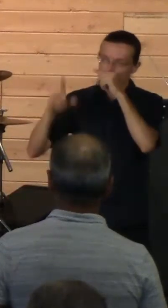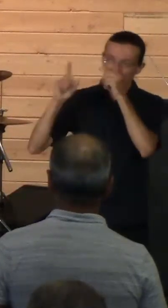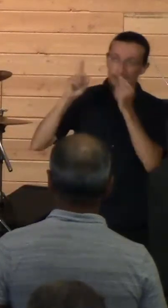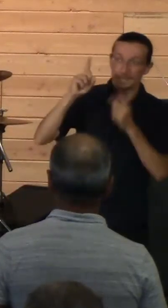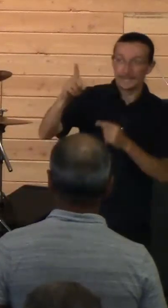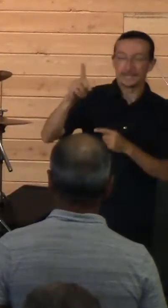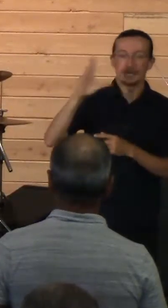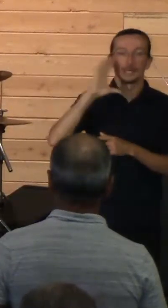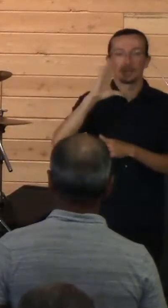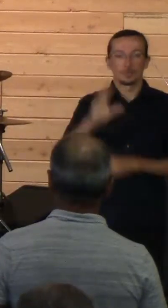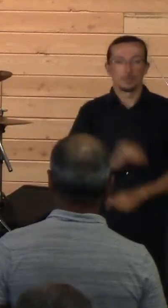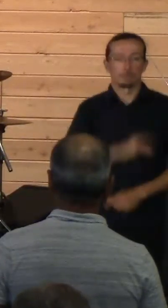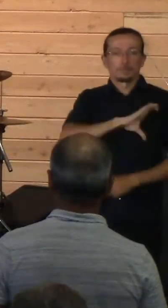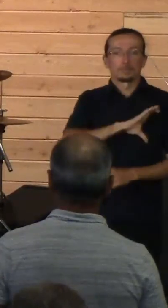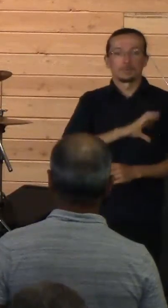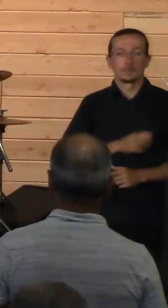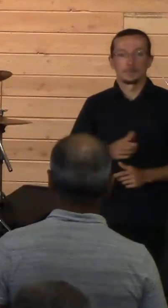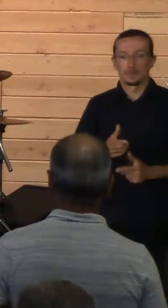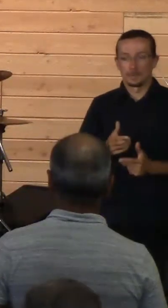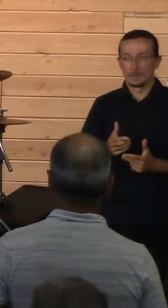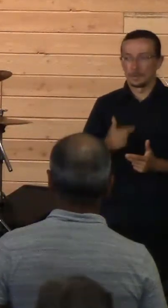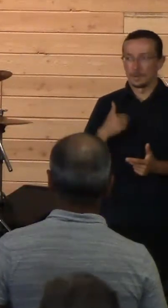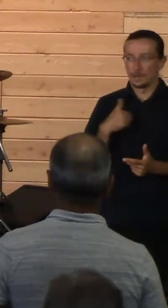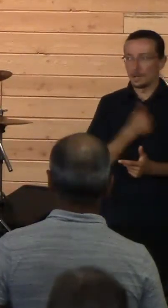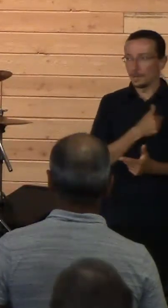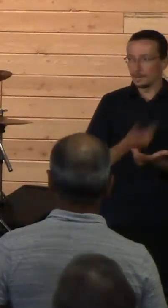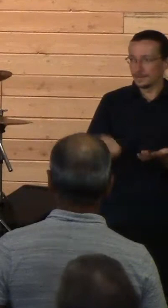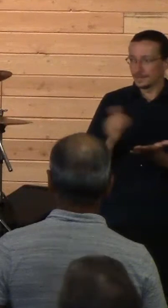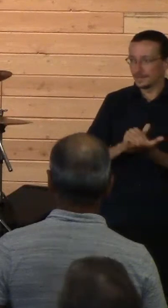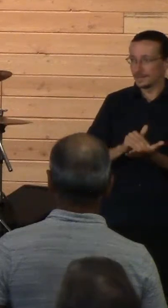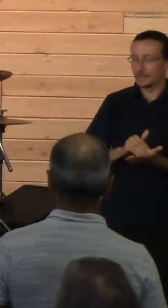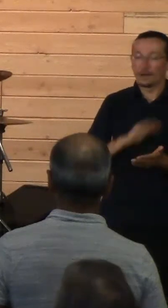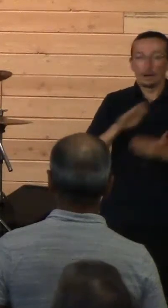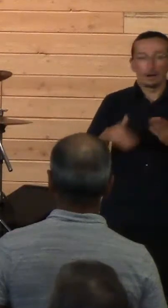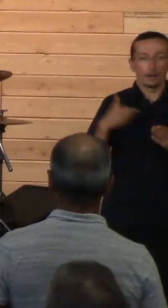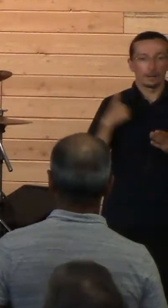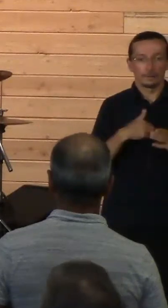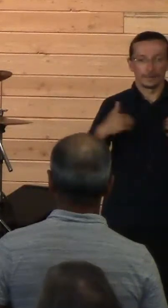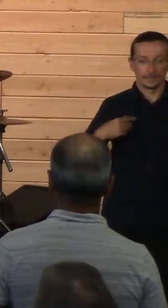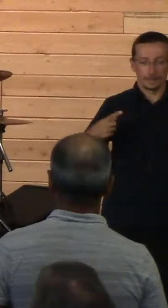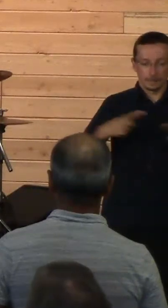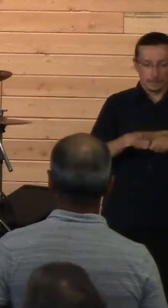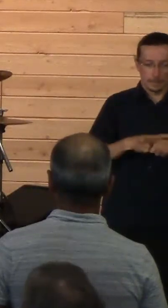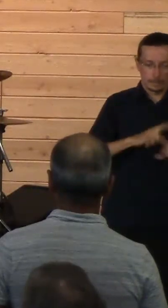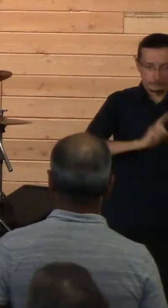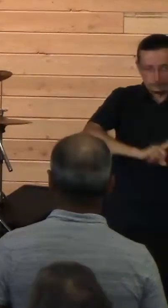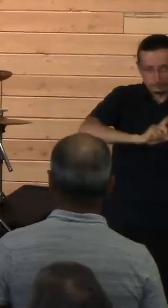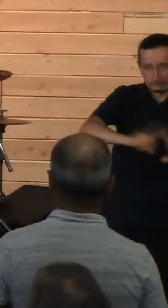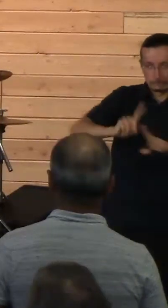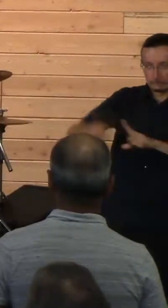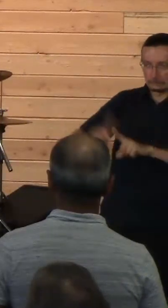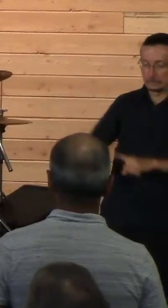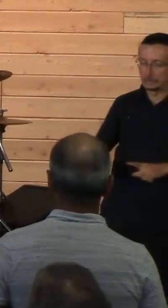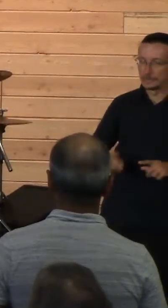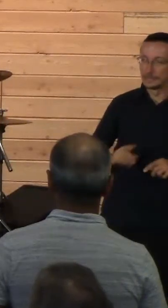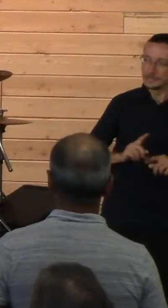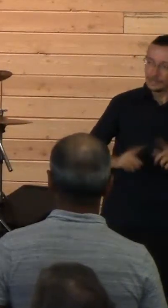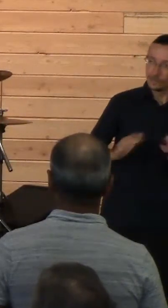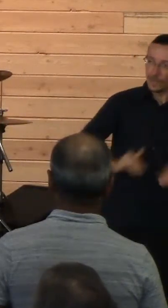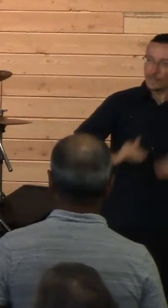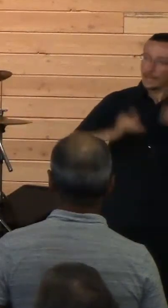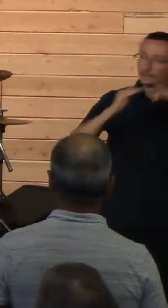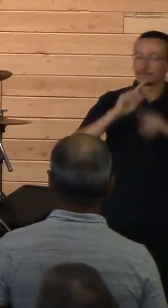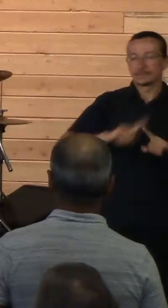lift us up. We're all struggling with different conflicts. At different levels and at different times.